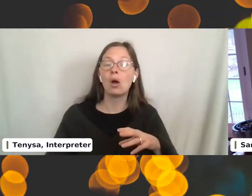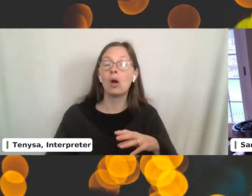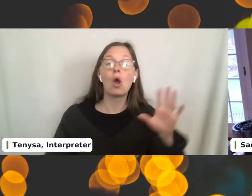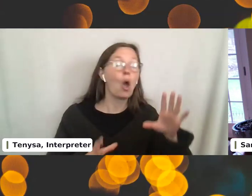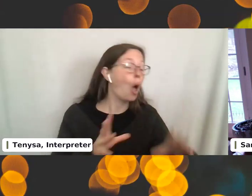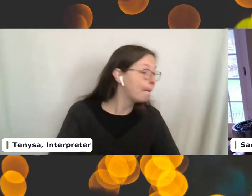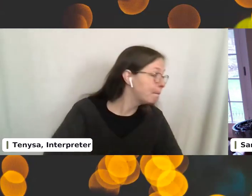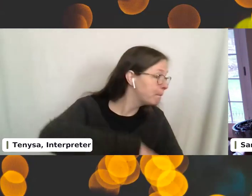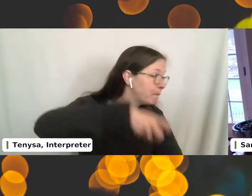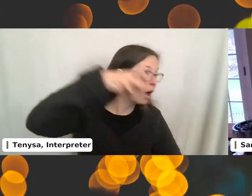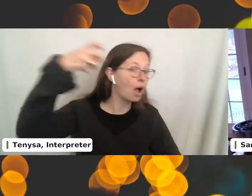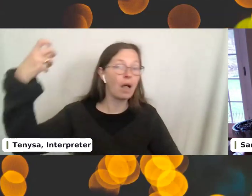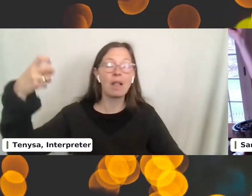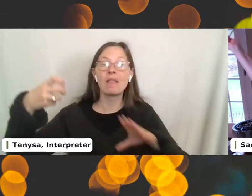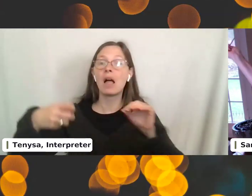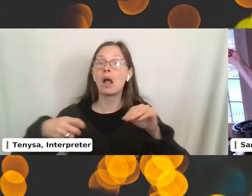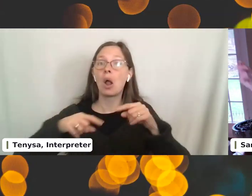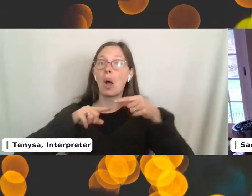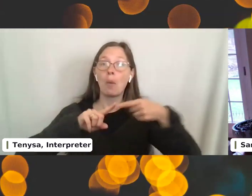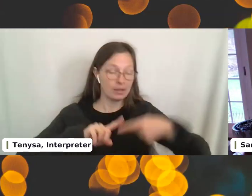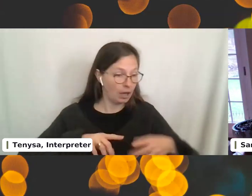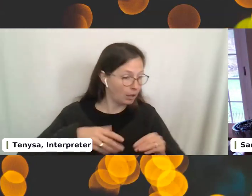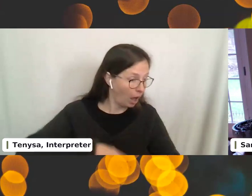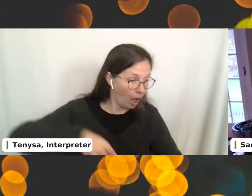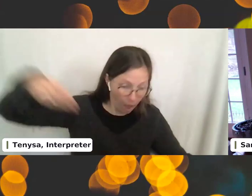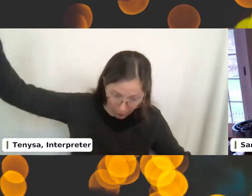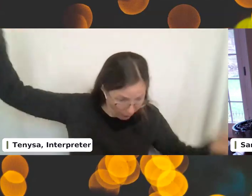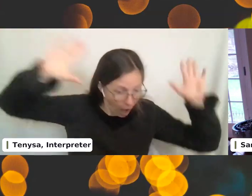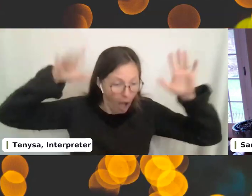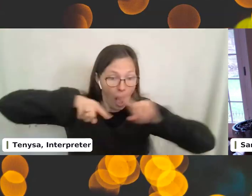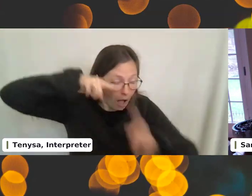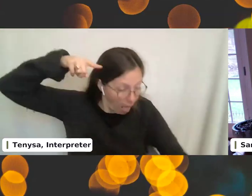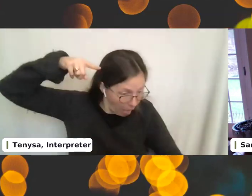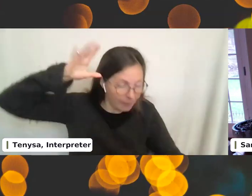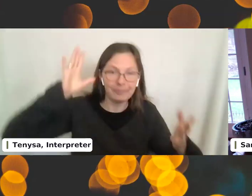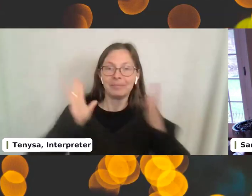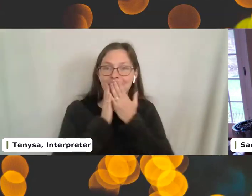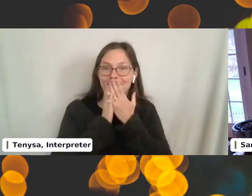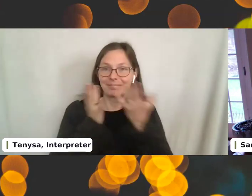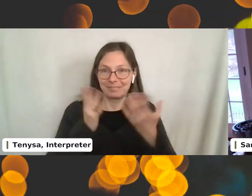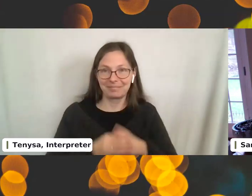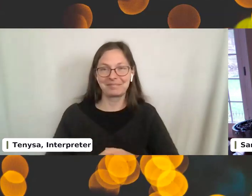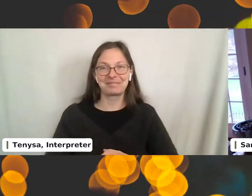bag and you accidentally put a point down and everything just slides right off the needle. That's good times right there.